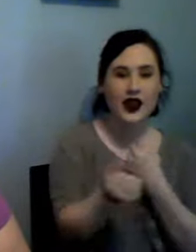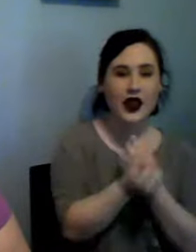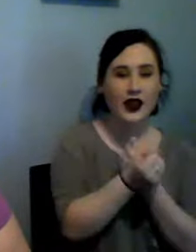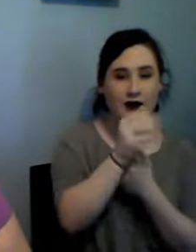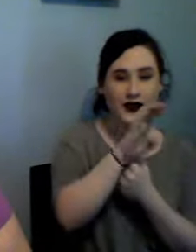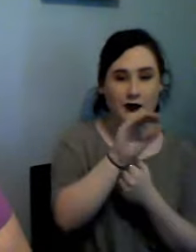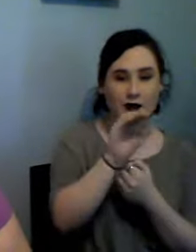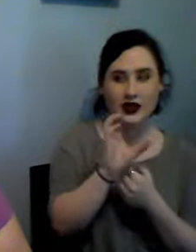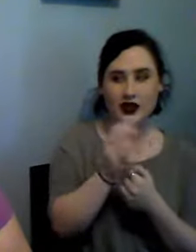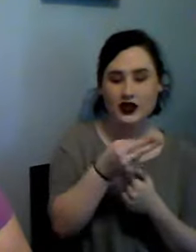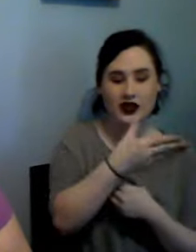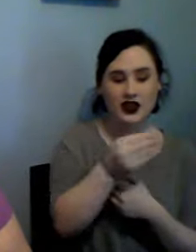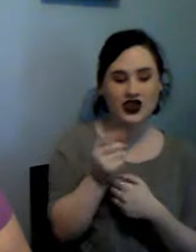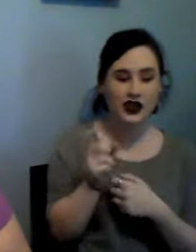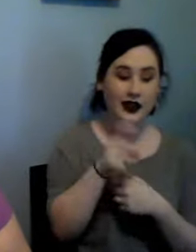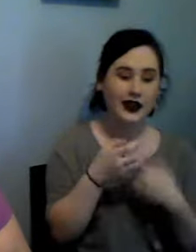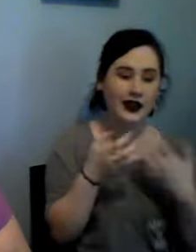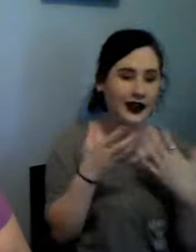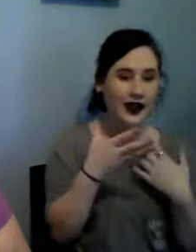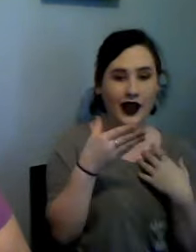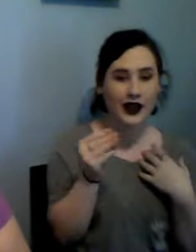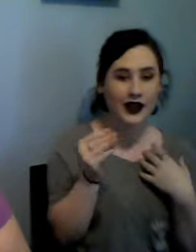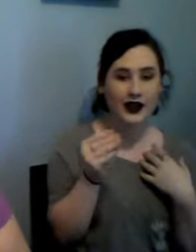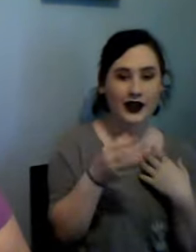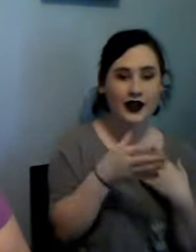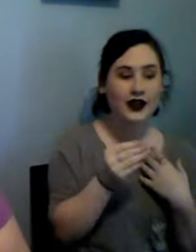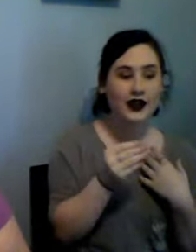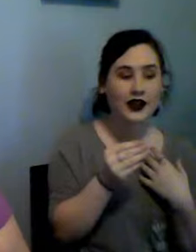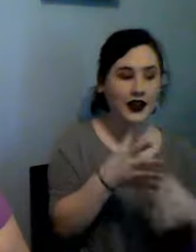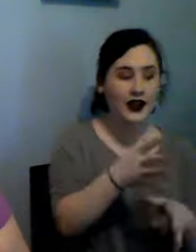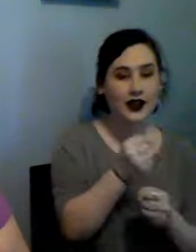and um get some fresh air